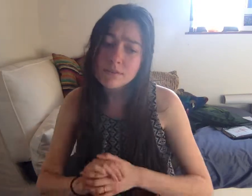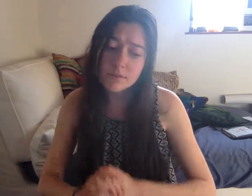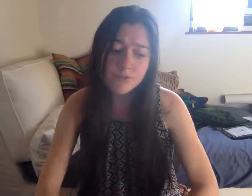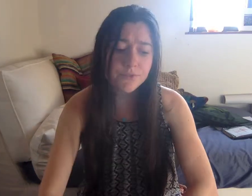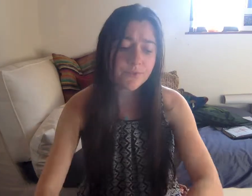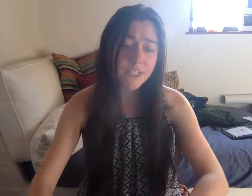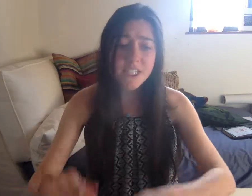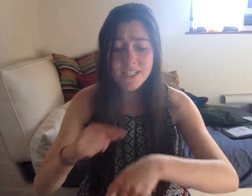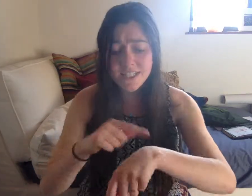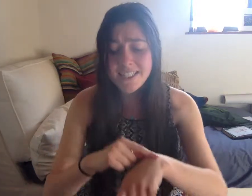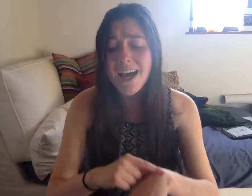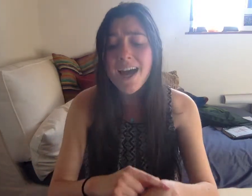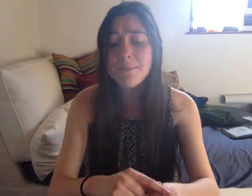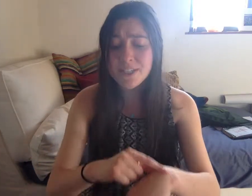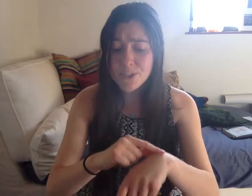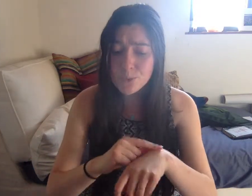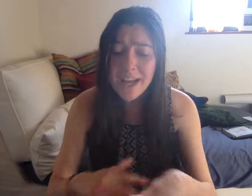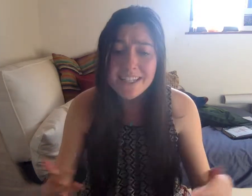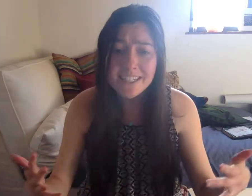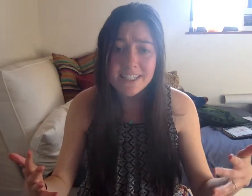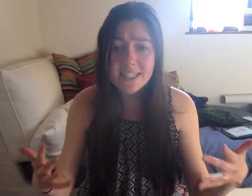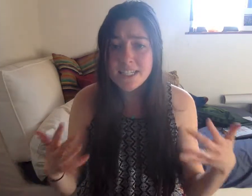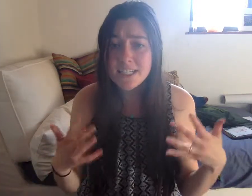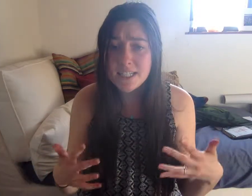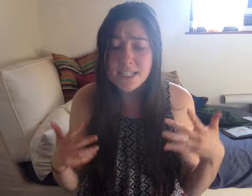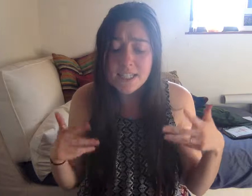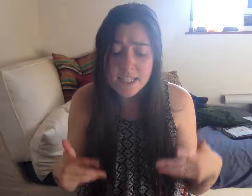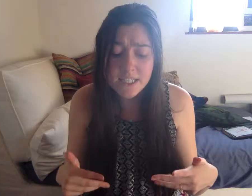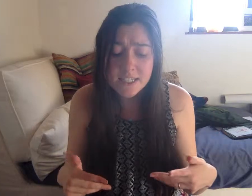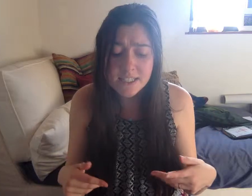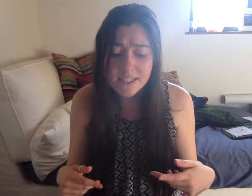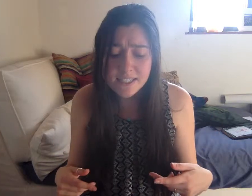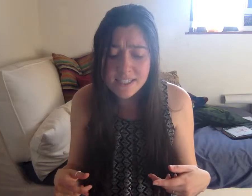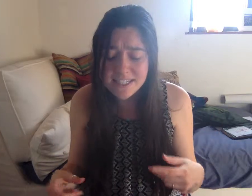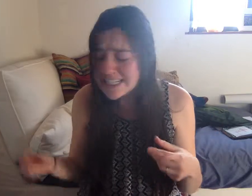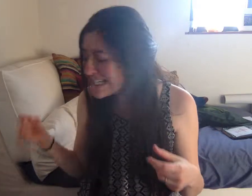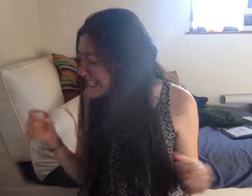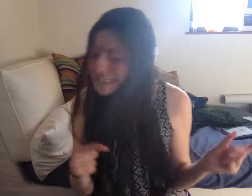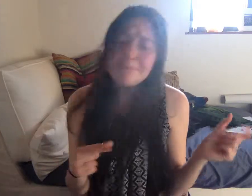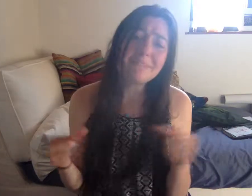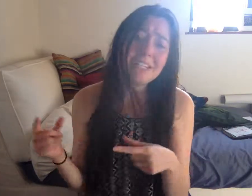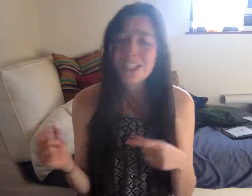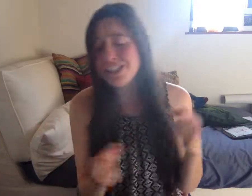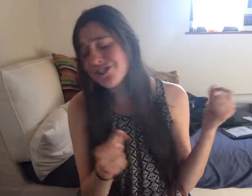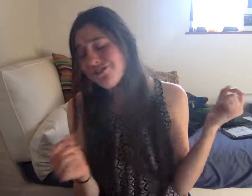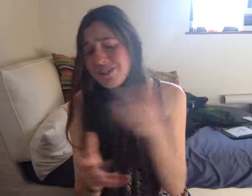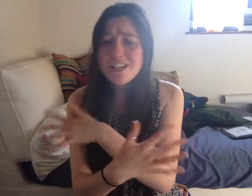That time gets wasted In this Misery